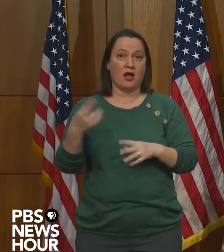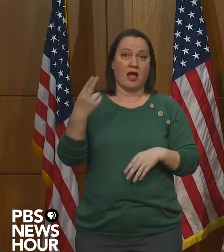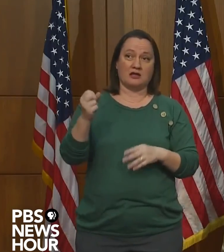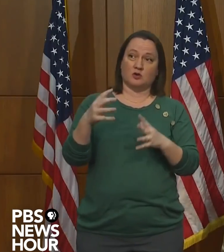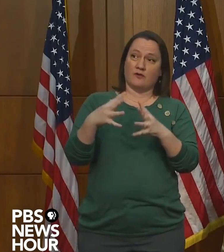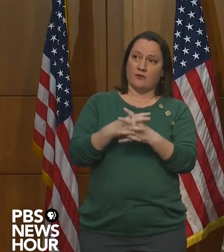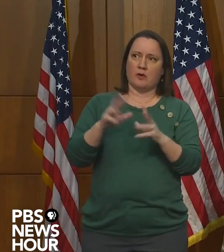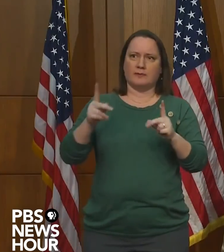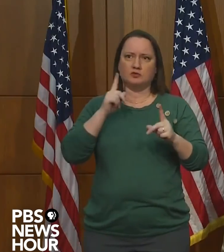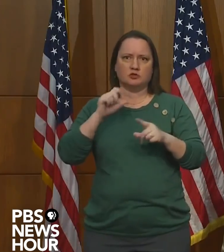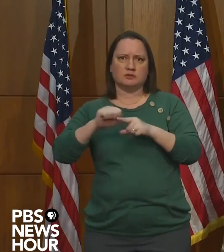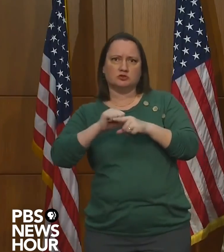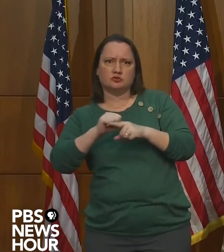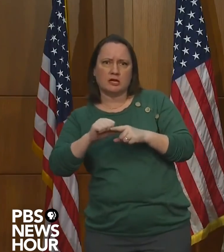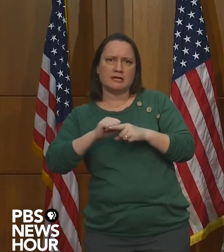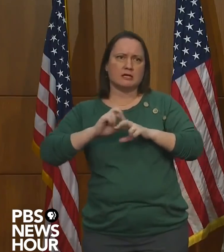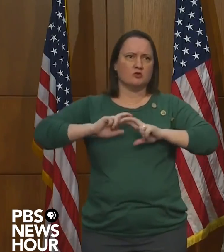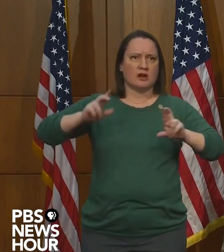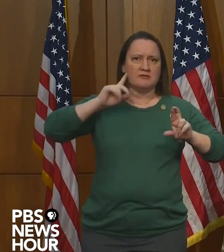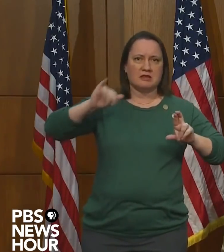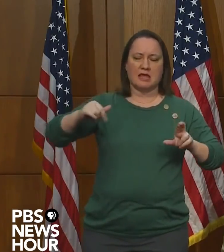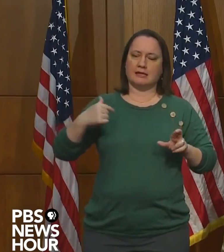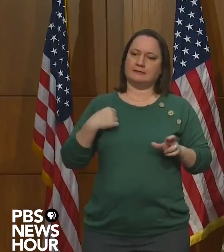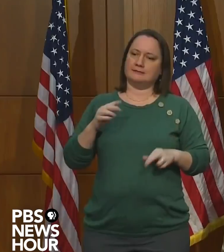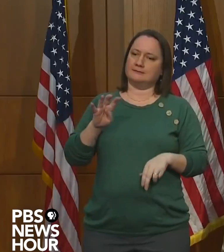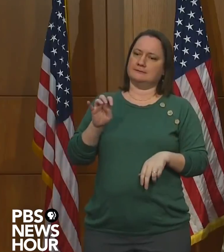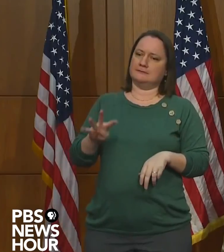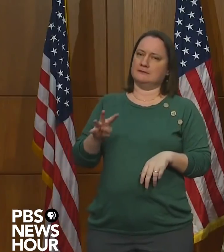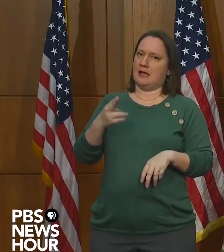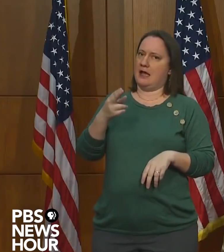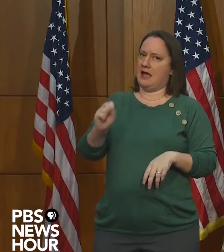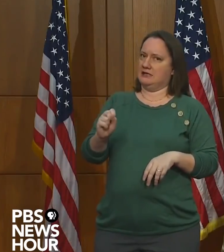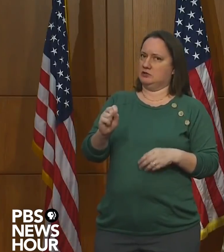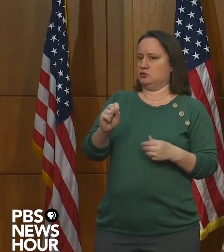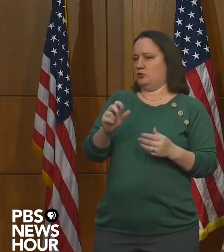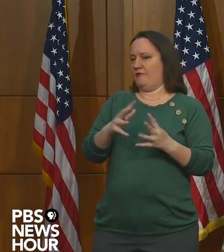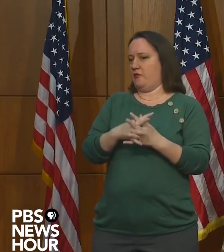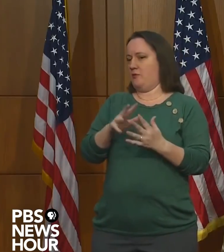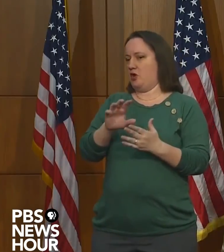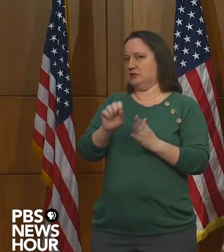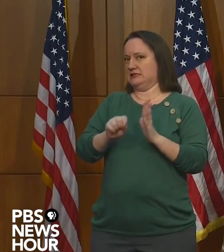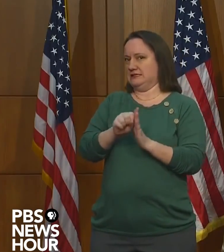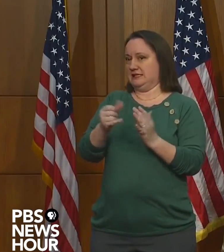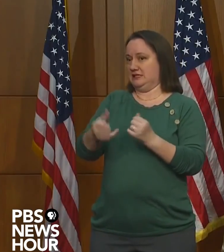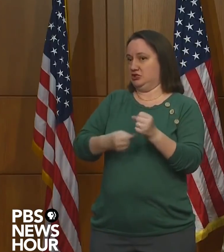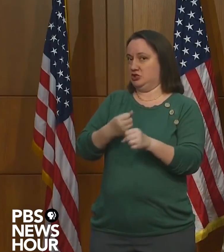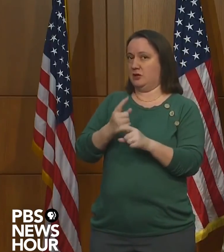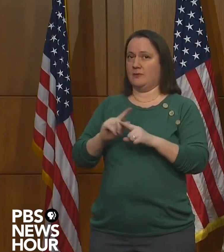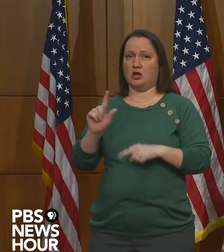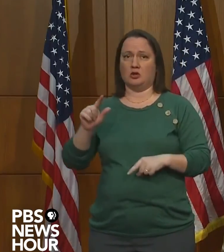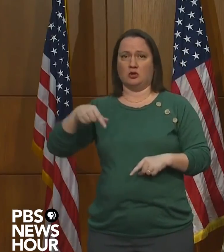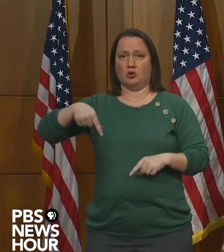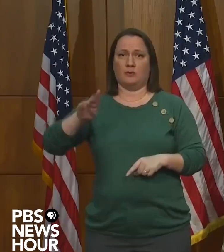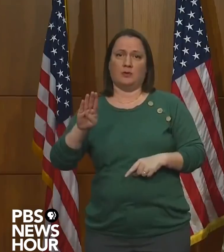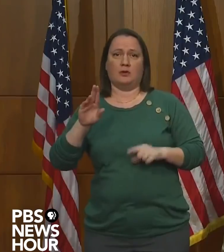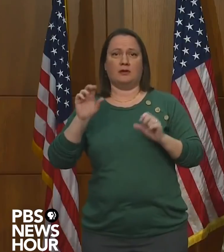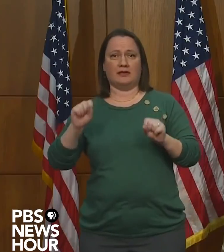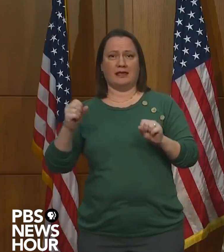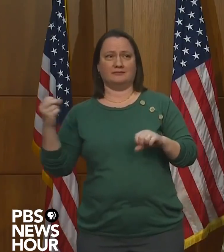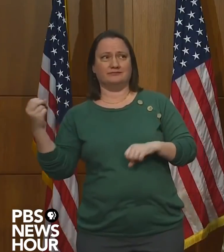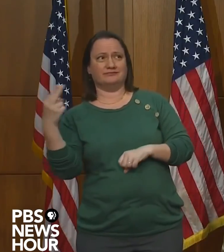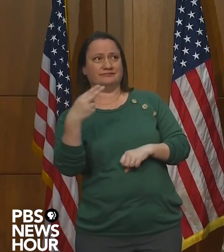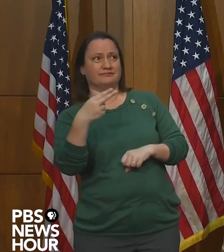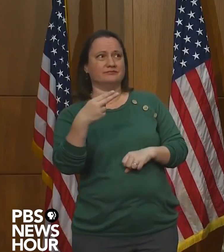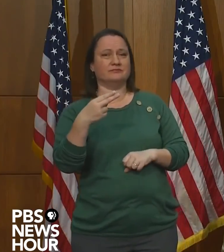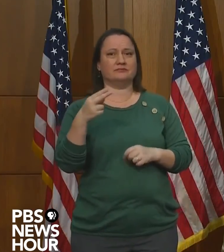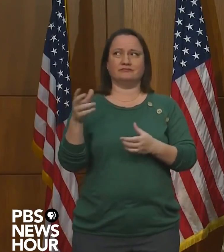Folks should be training right now, getting ready. I don't know what will happen with the high school season down the road. But certainly quarterbacks can be thrown to receivers. Receivers